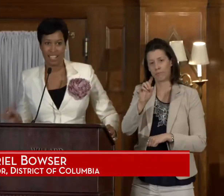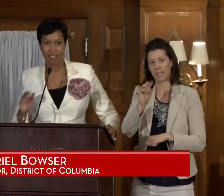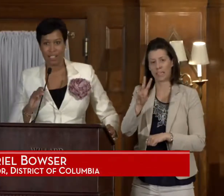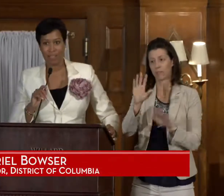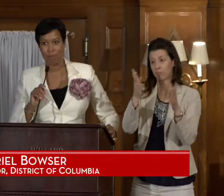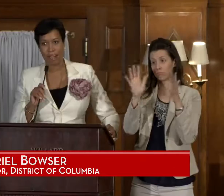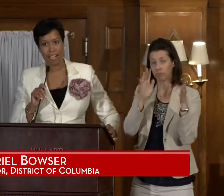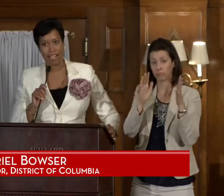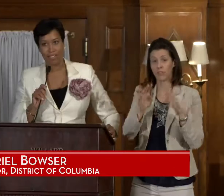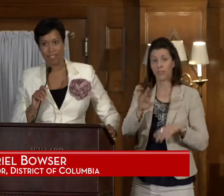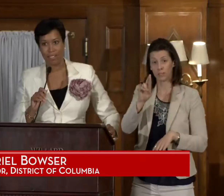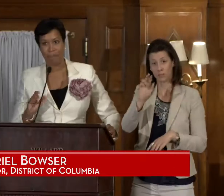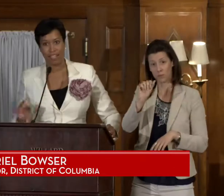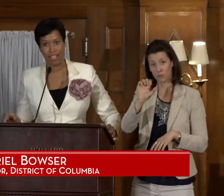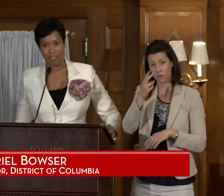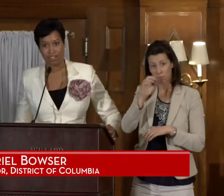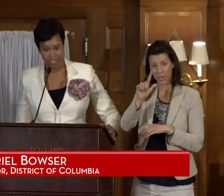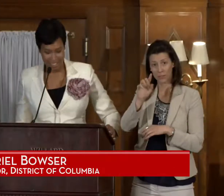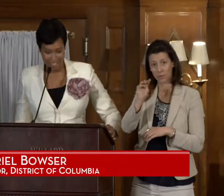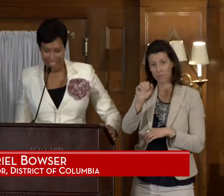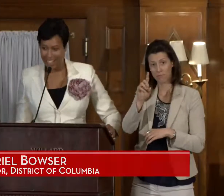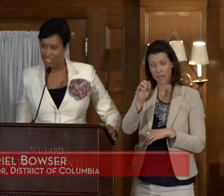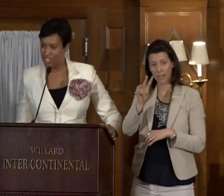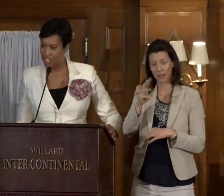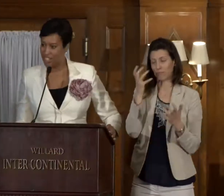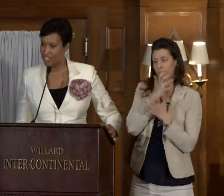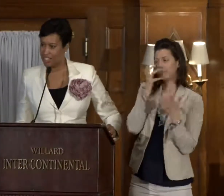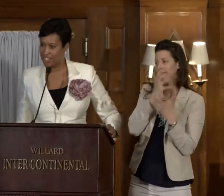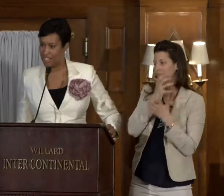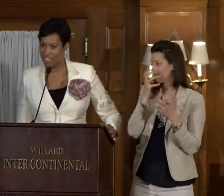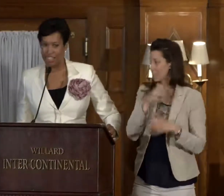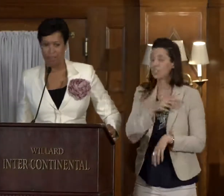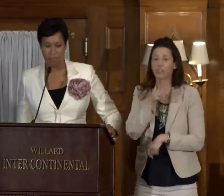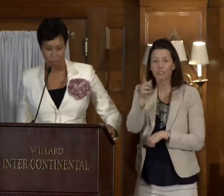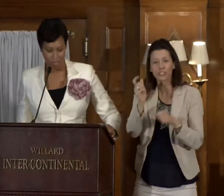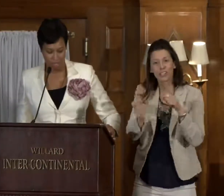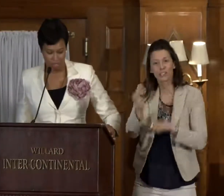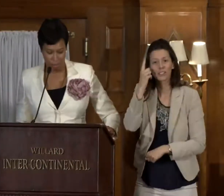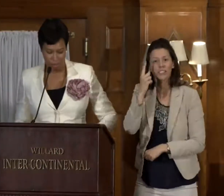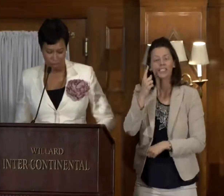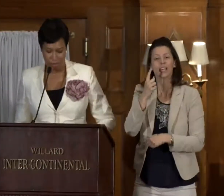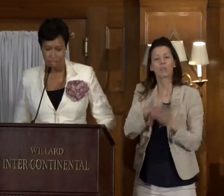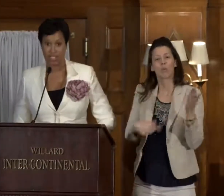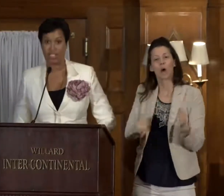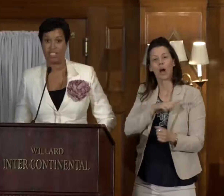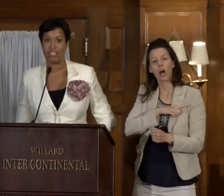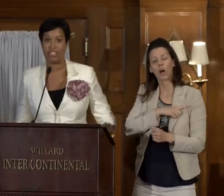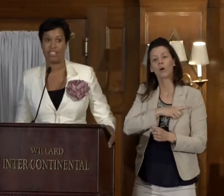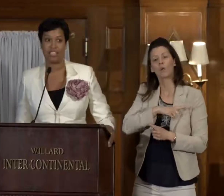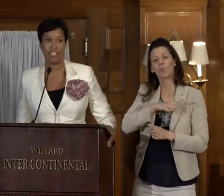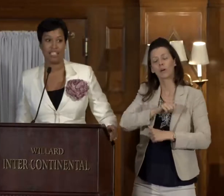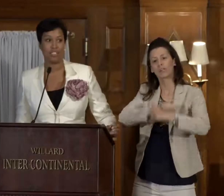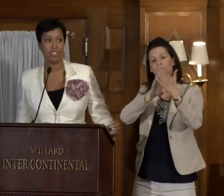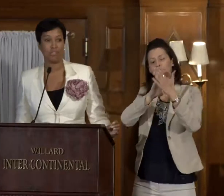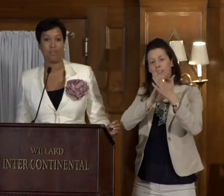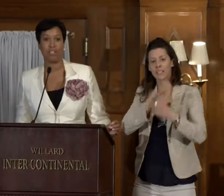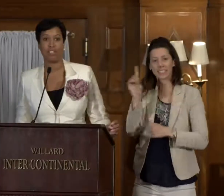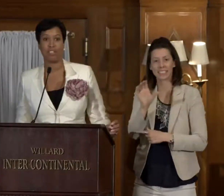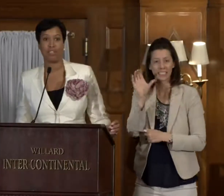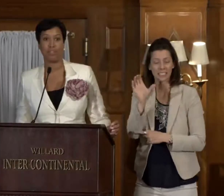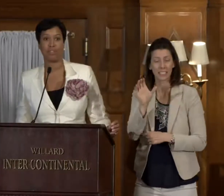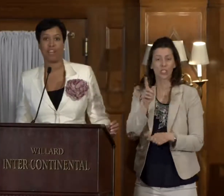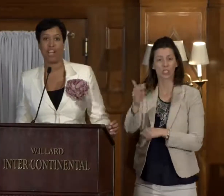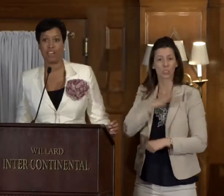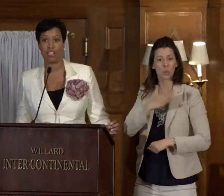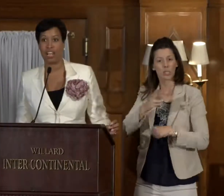Now, that Rachel Maddow is something else. She understands what we're dealing with in Washington, D.C., and she's